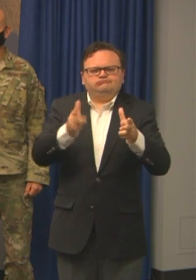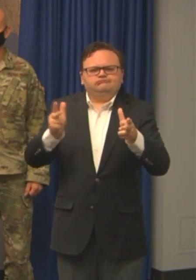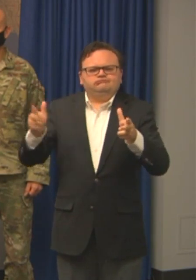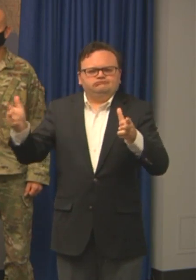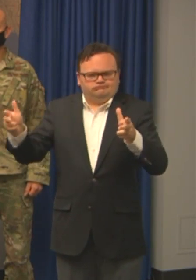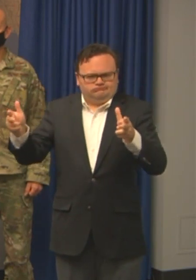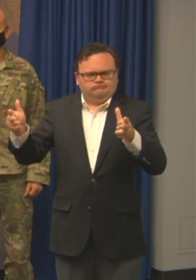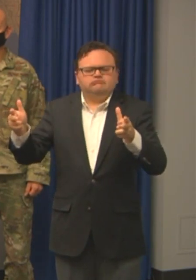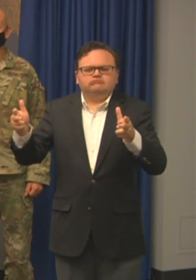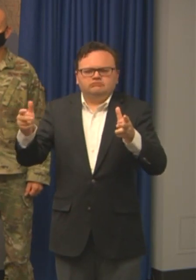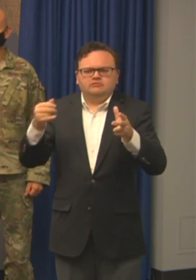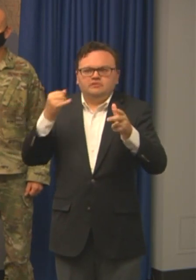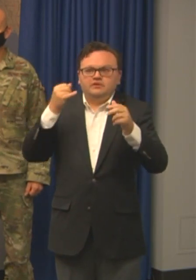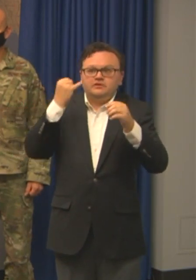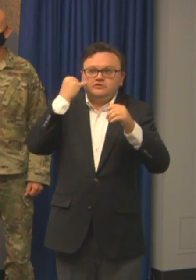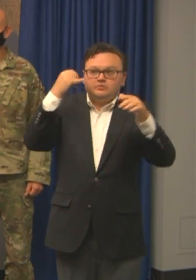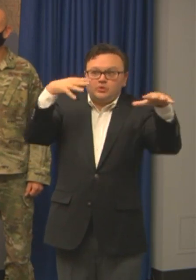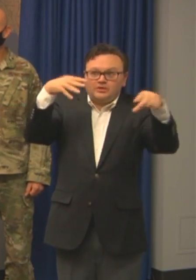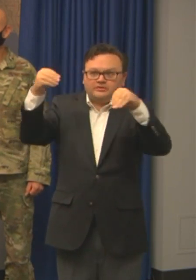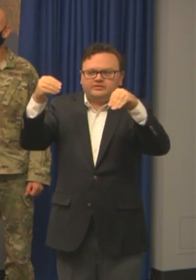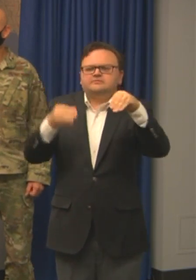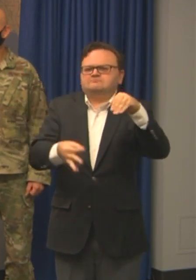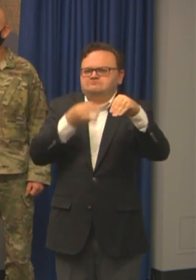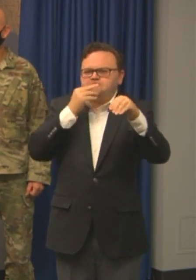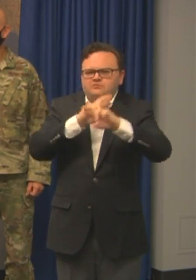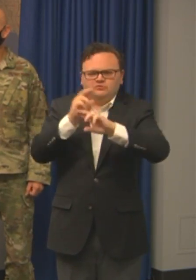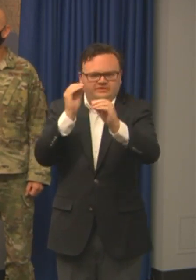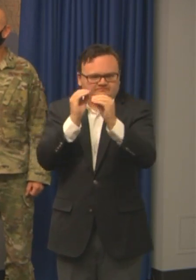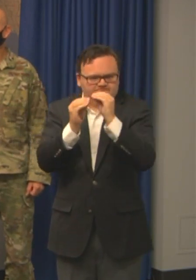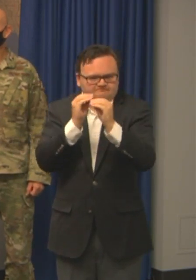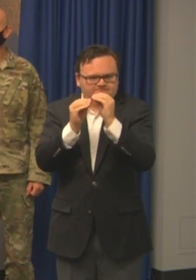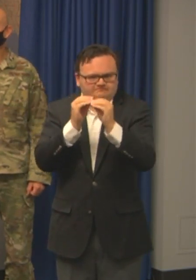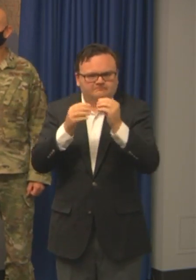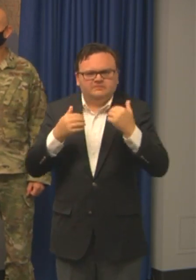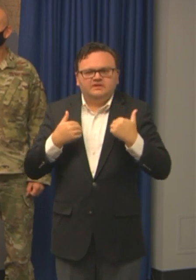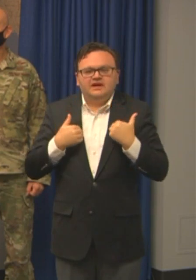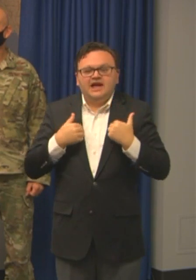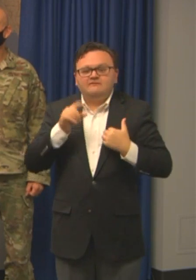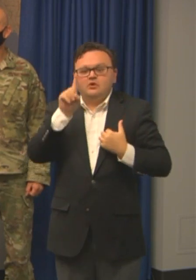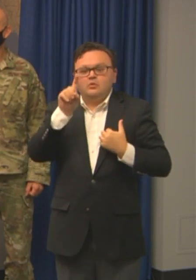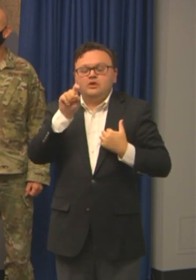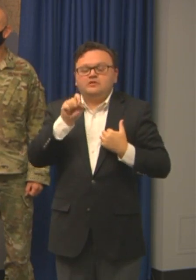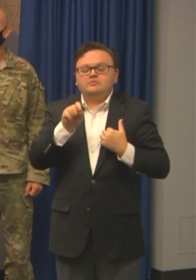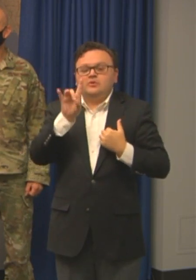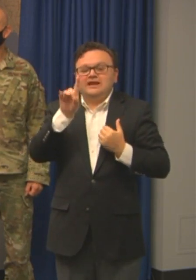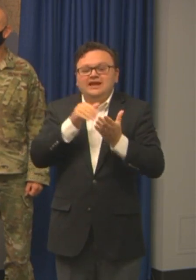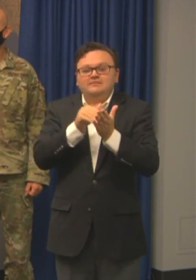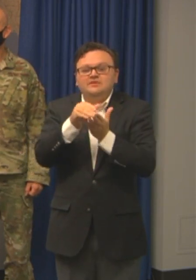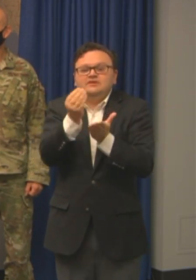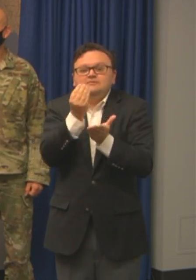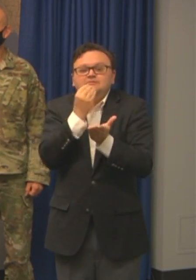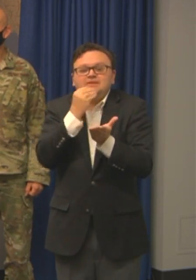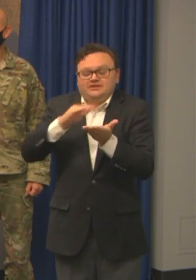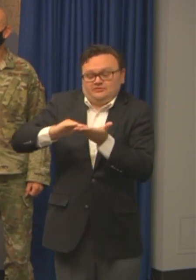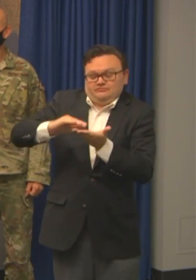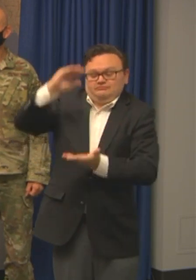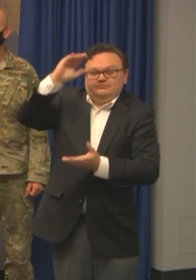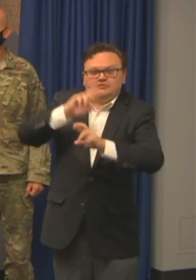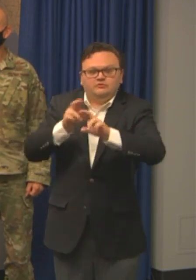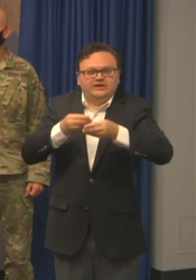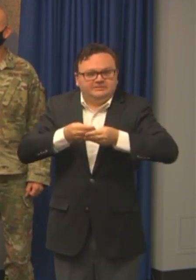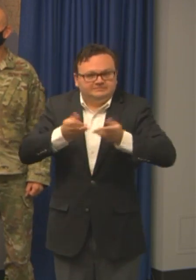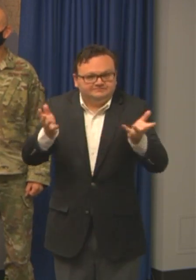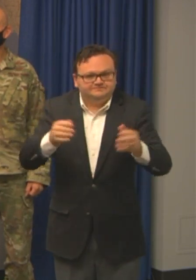million meals. FDOT has mobilized pumps to respond to potential flooding. And the Florida Fish and Wildlife